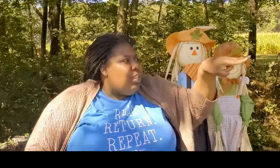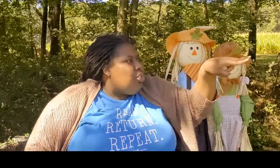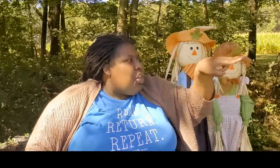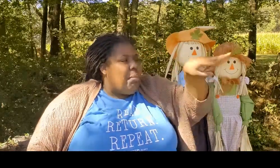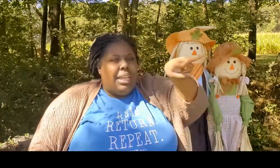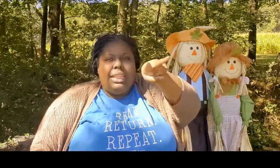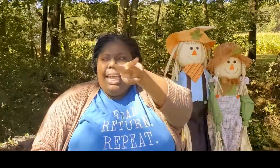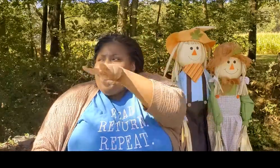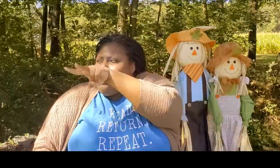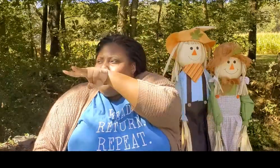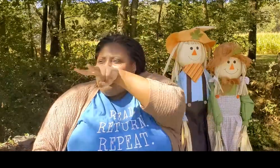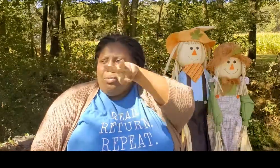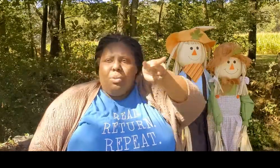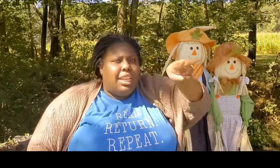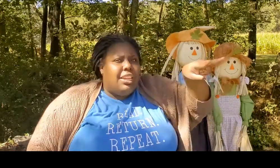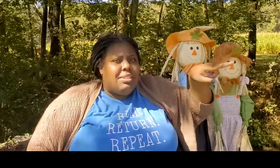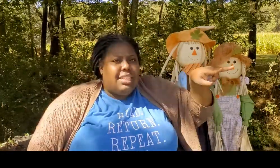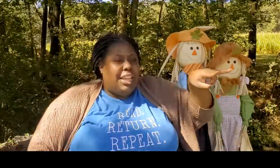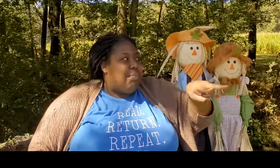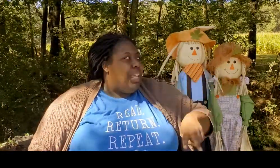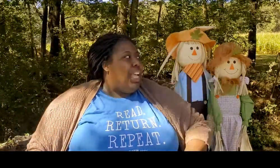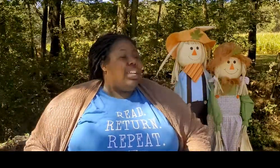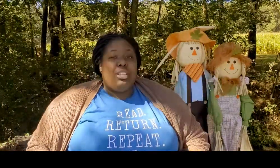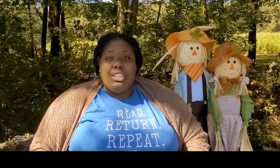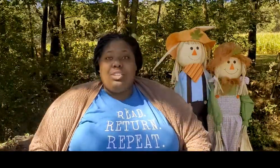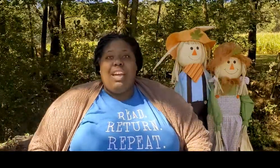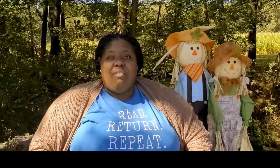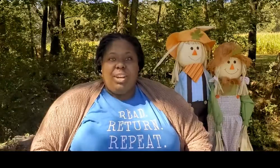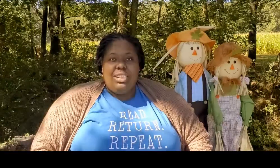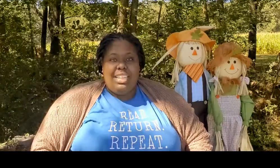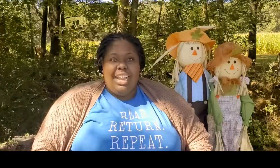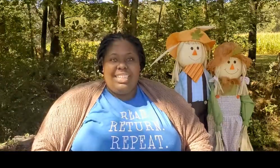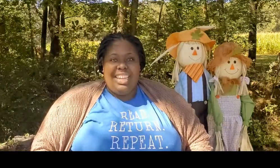show me laser vision. What do you see? So let's do that first line together.